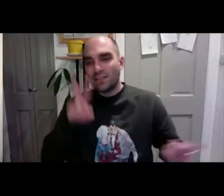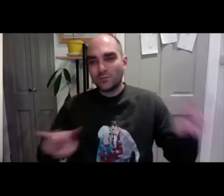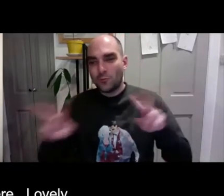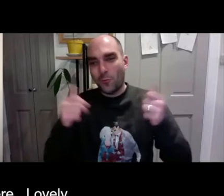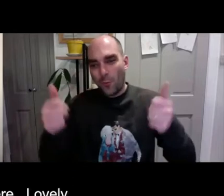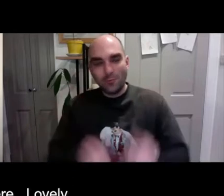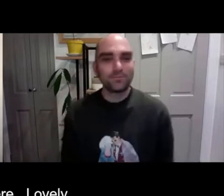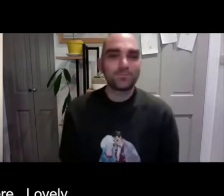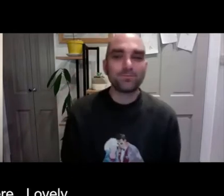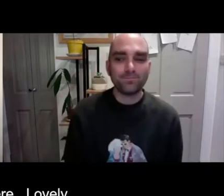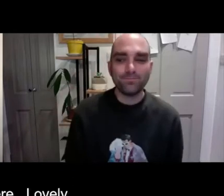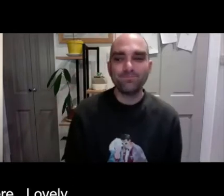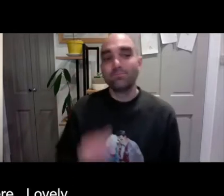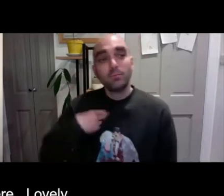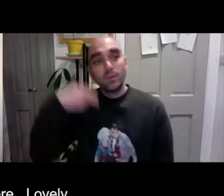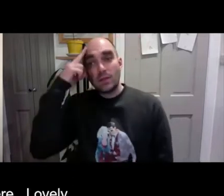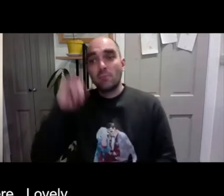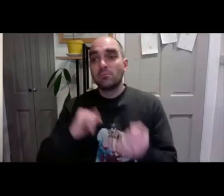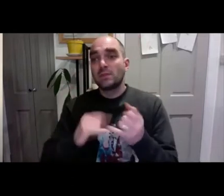Hi there. Hi. Lovely to see you all tonight.